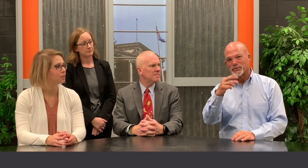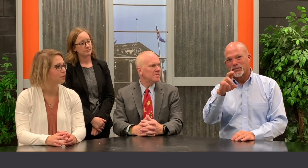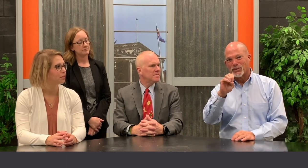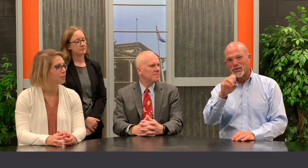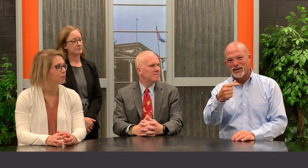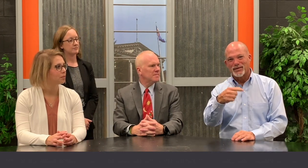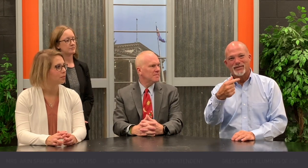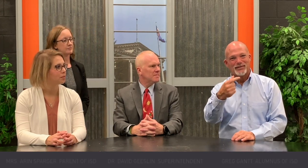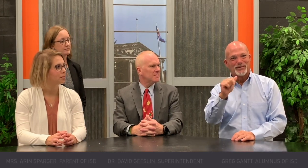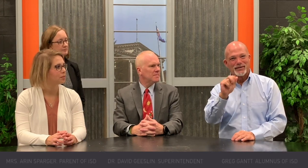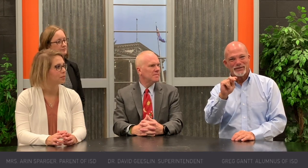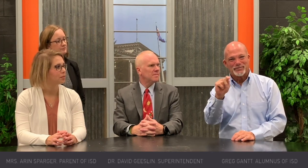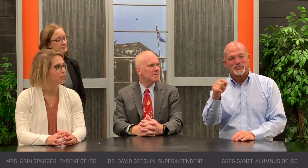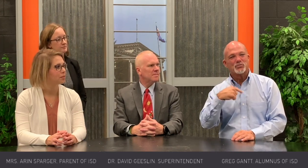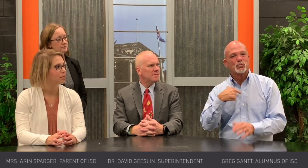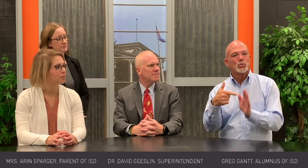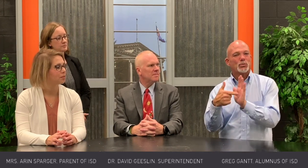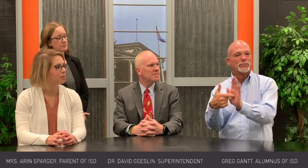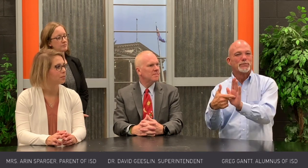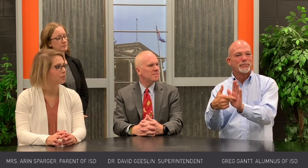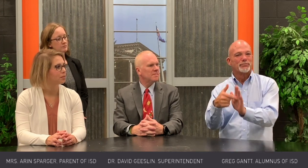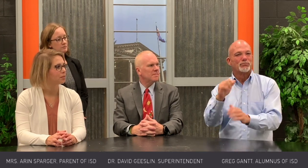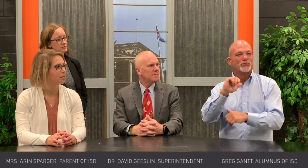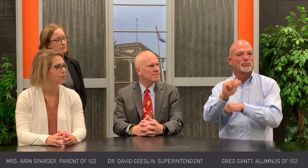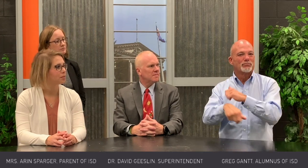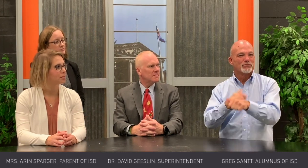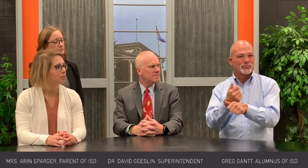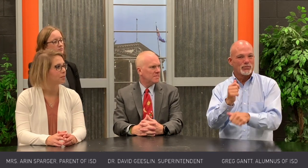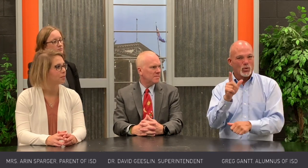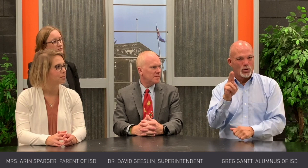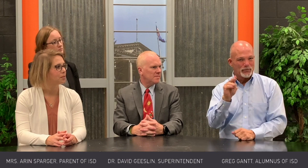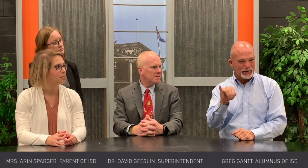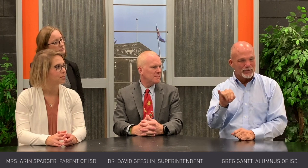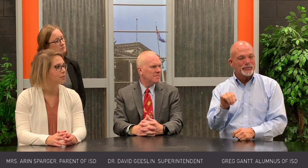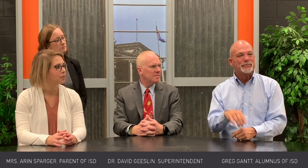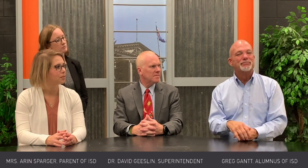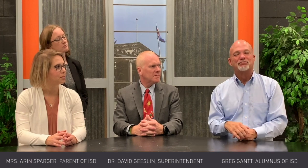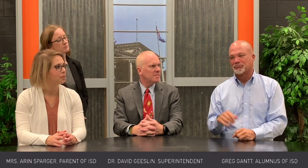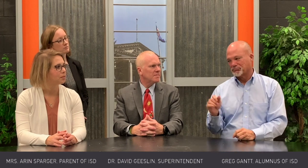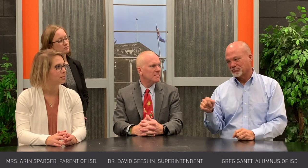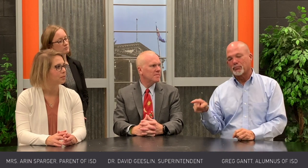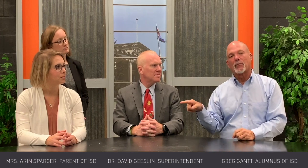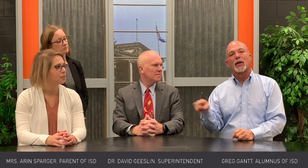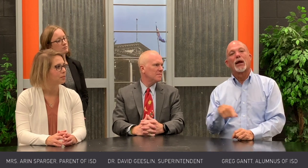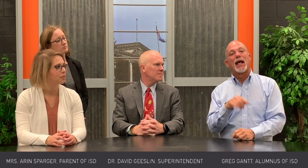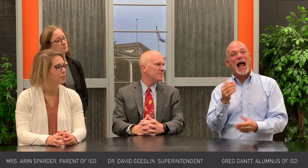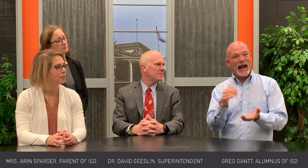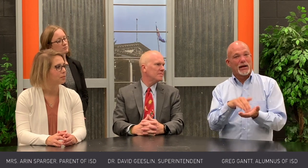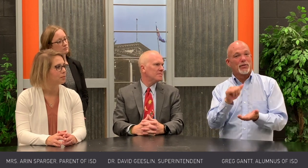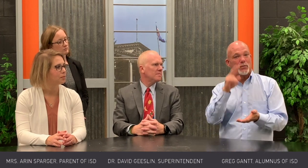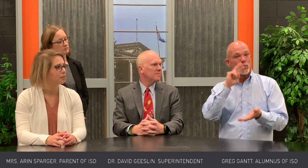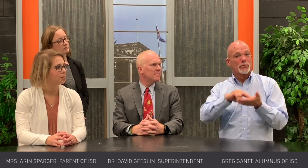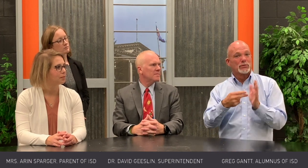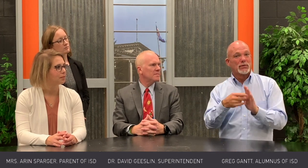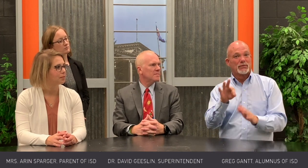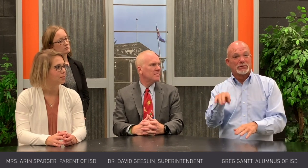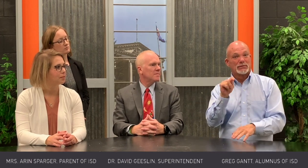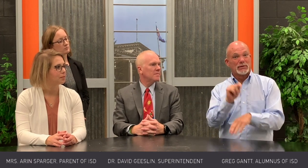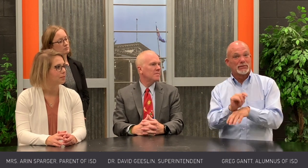Hi, I'm Greg Gantz and the alumni representative and again the purpose of the task force was to